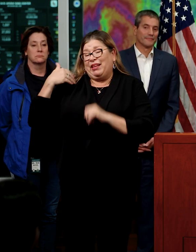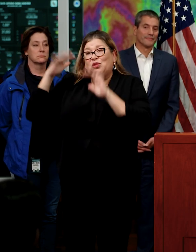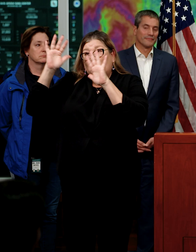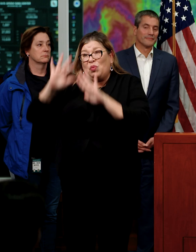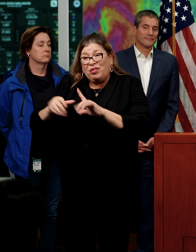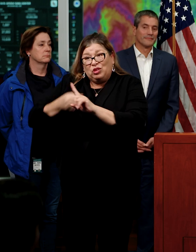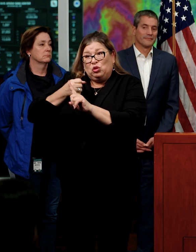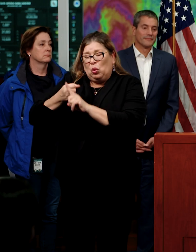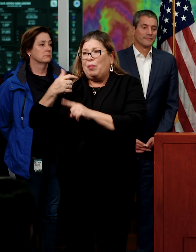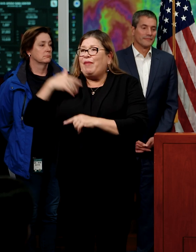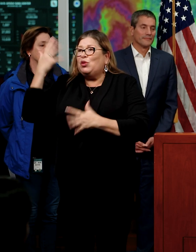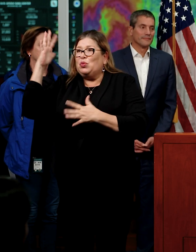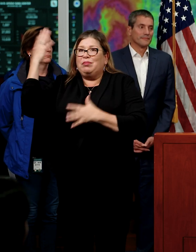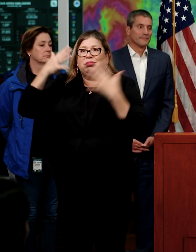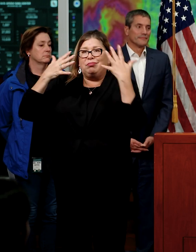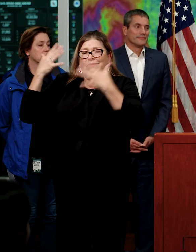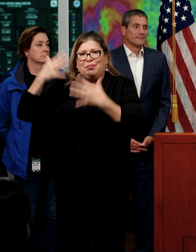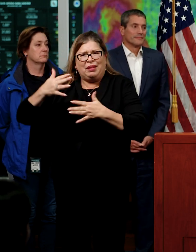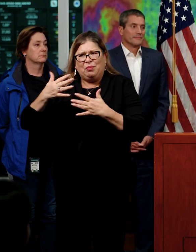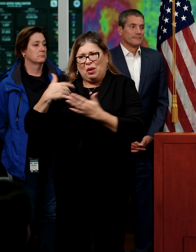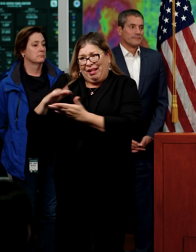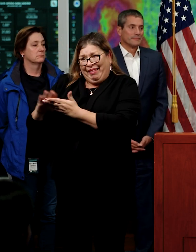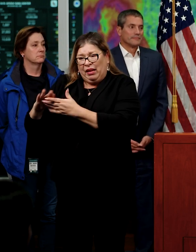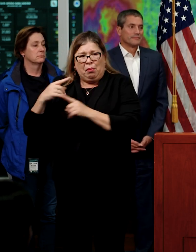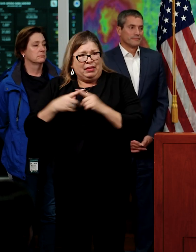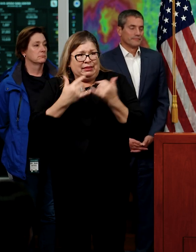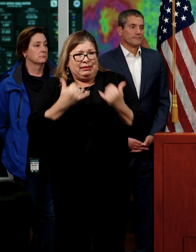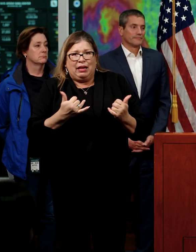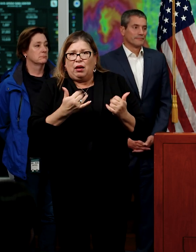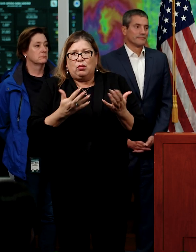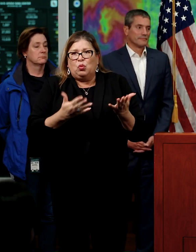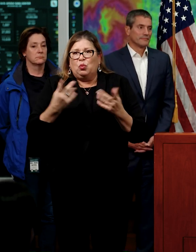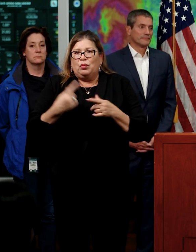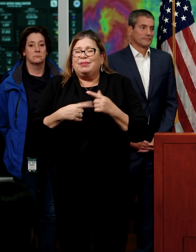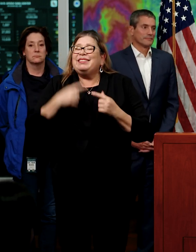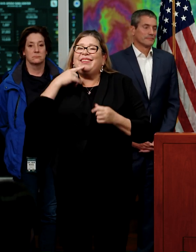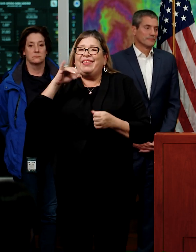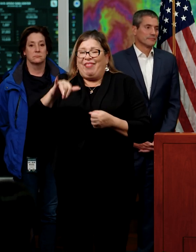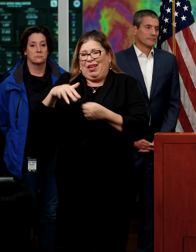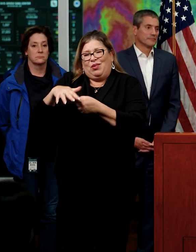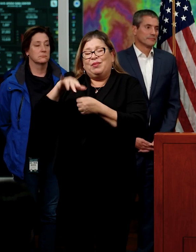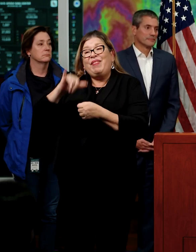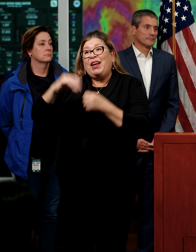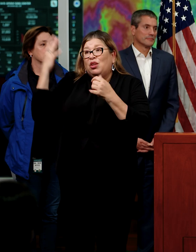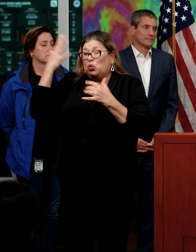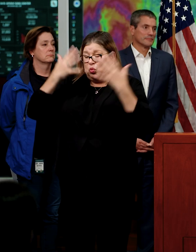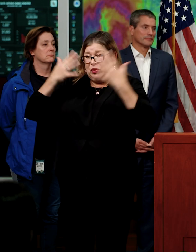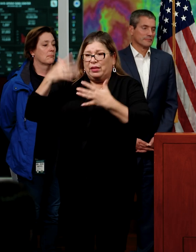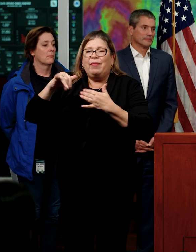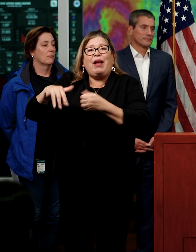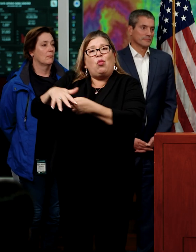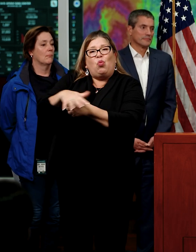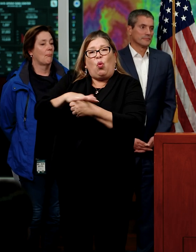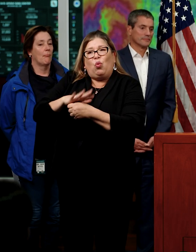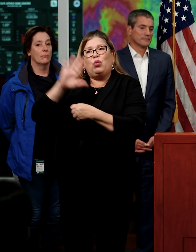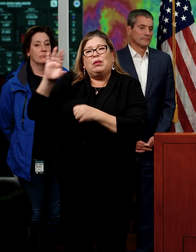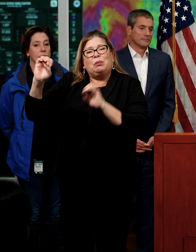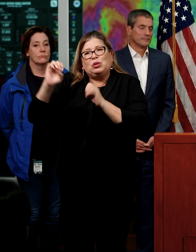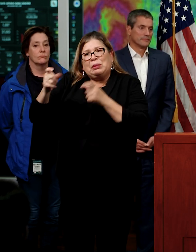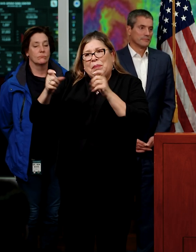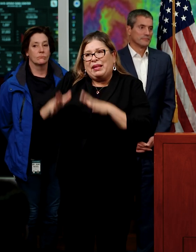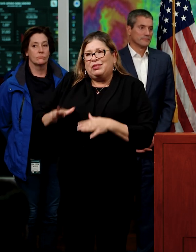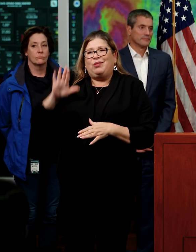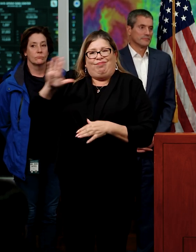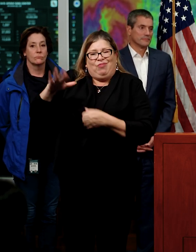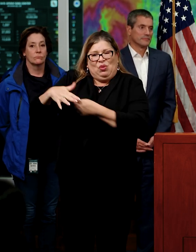large trees, blocky roadways, and whatnot. And I would say that's a local emergency management coordination with their, you know,